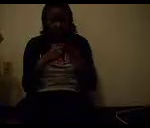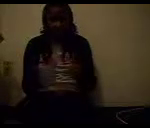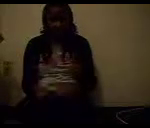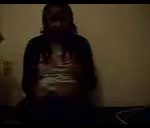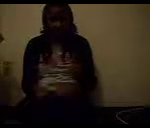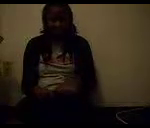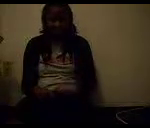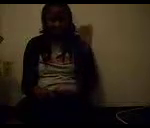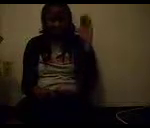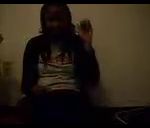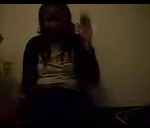Practice. Bye. Bye.